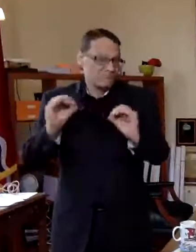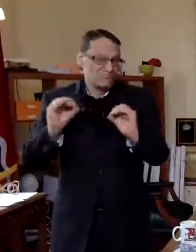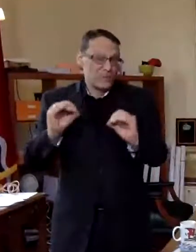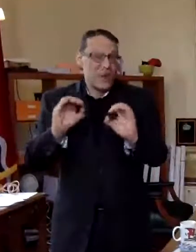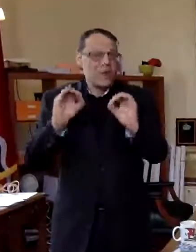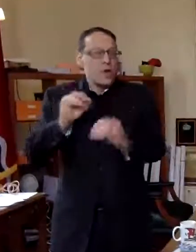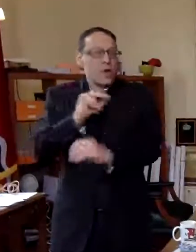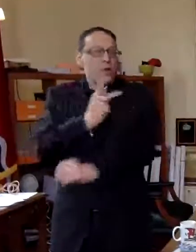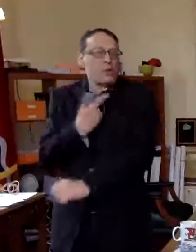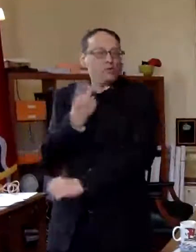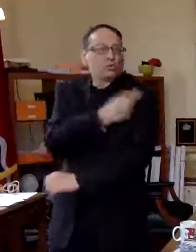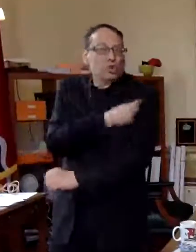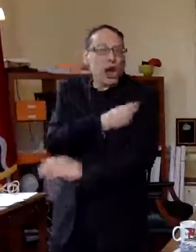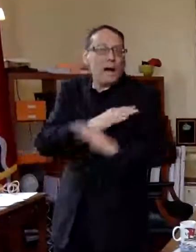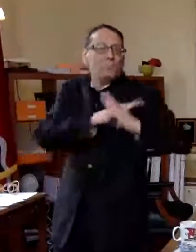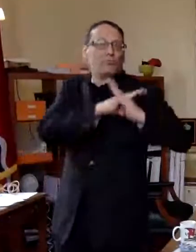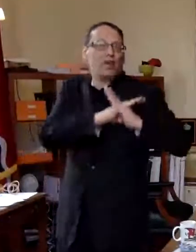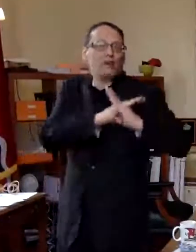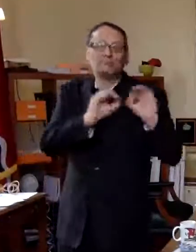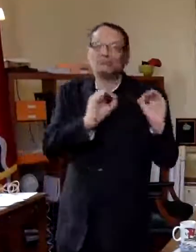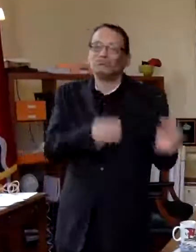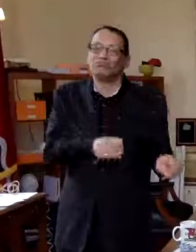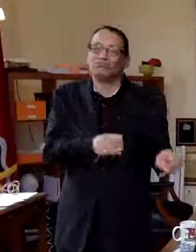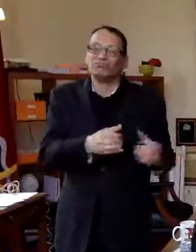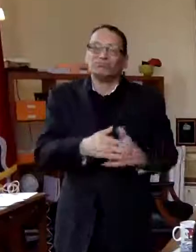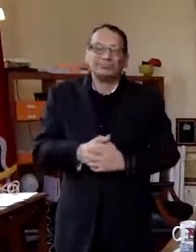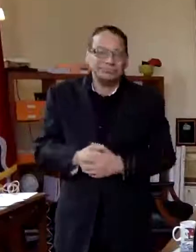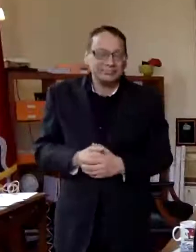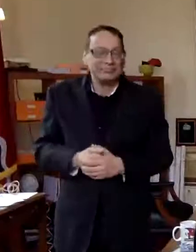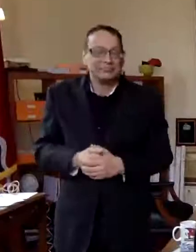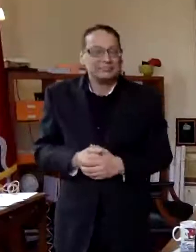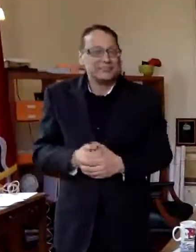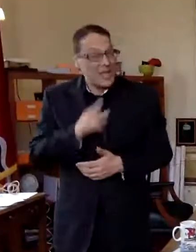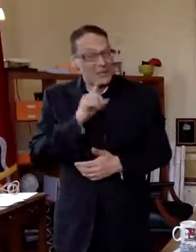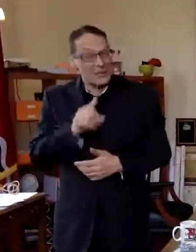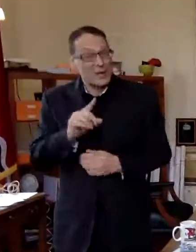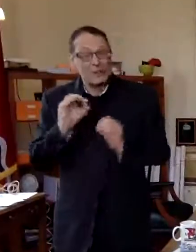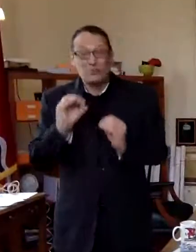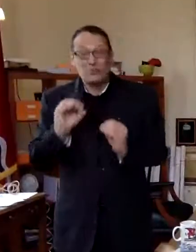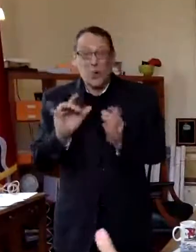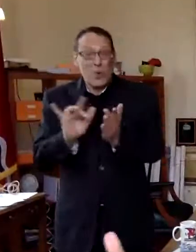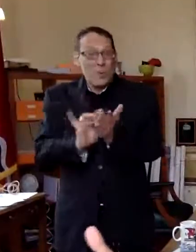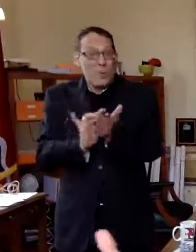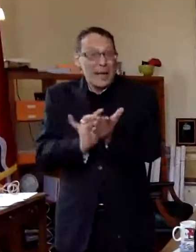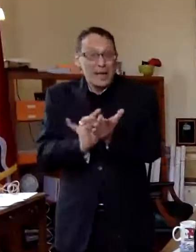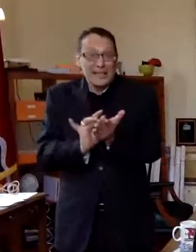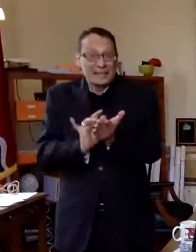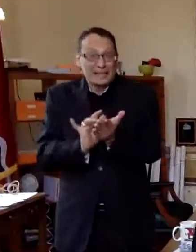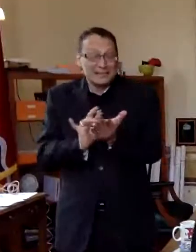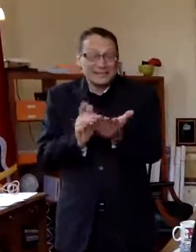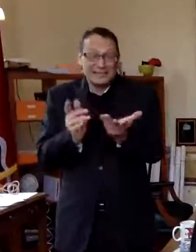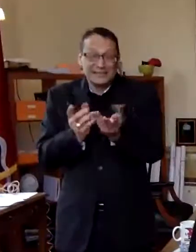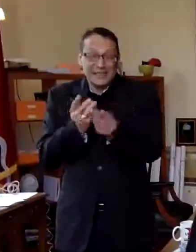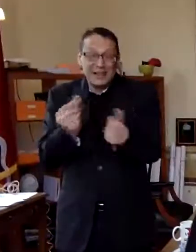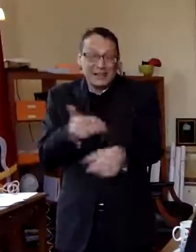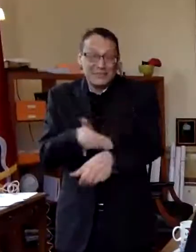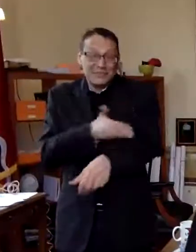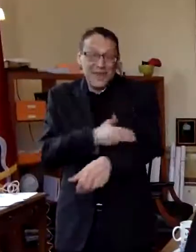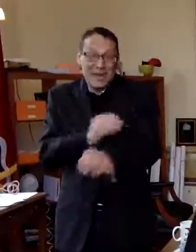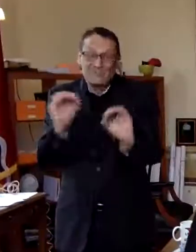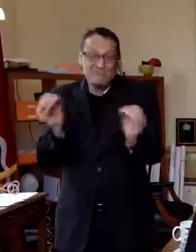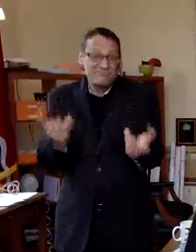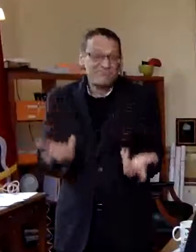no shot that you can get to keep from getting it yet there's no vaccine and there's frankly there's no medicine to you know make you get better